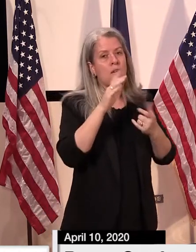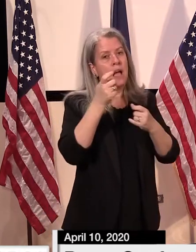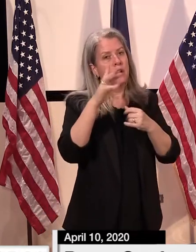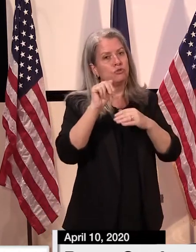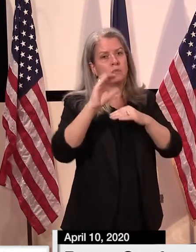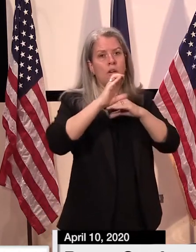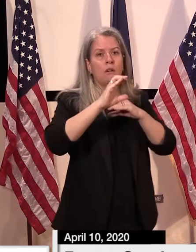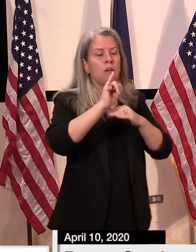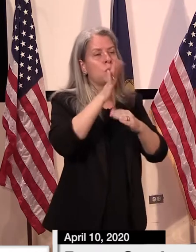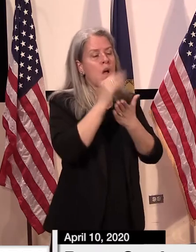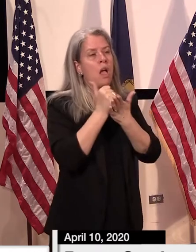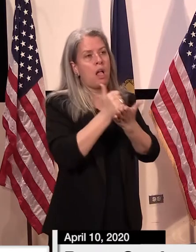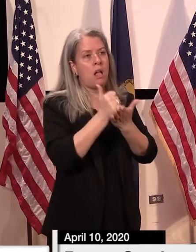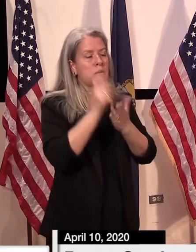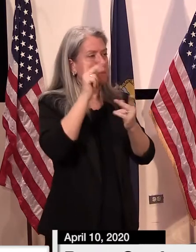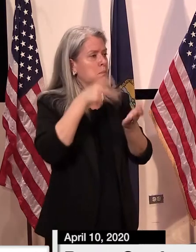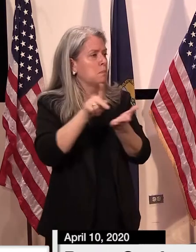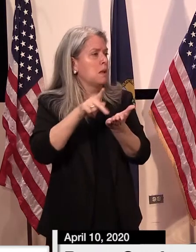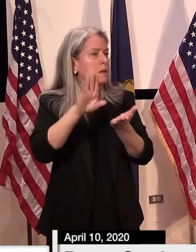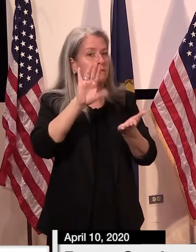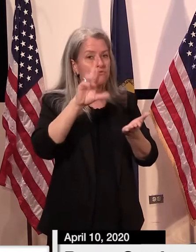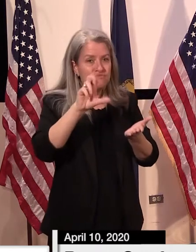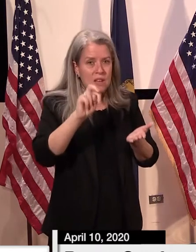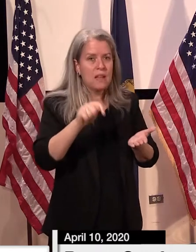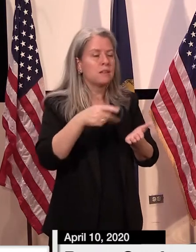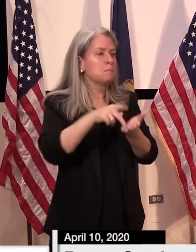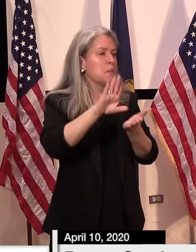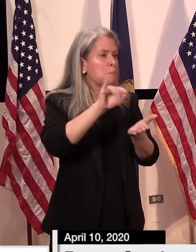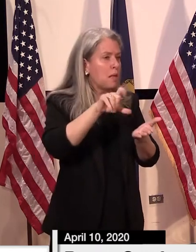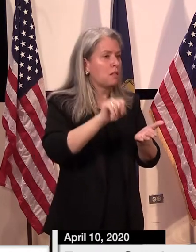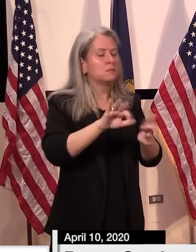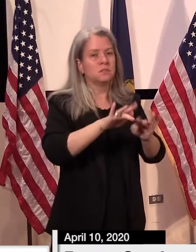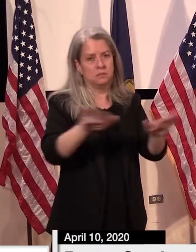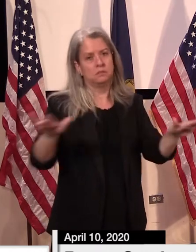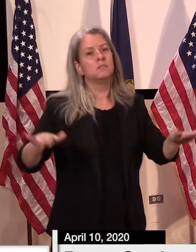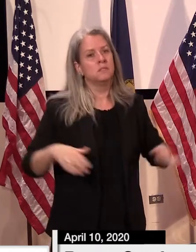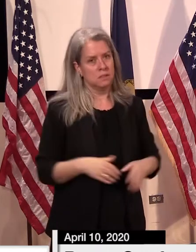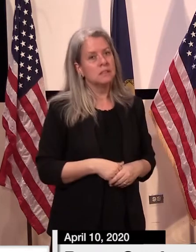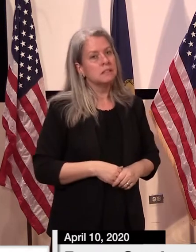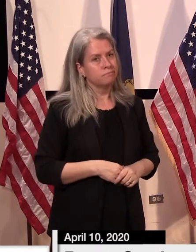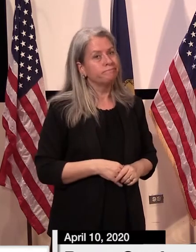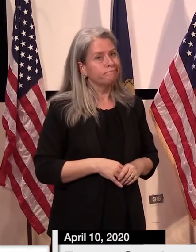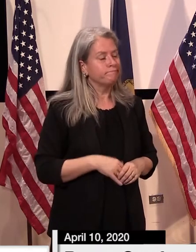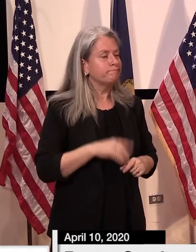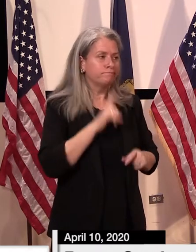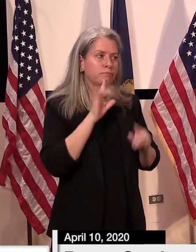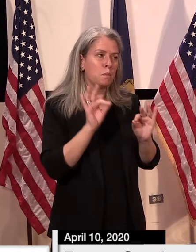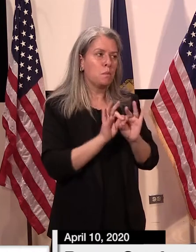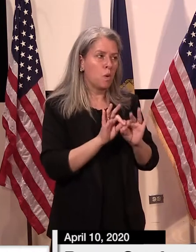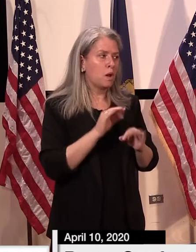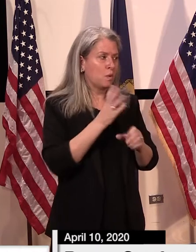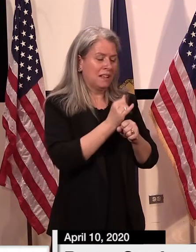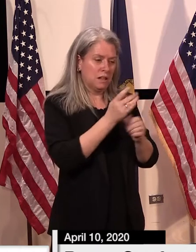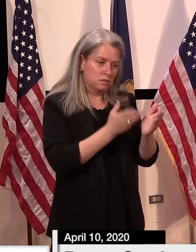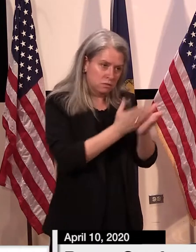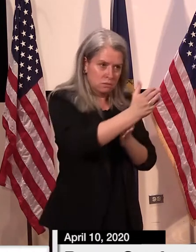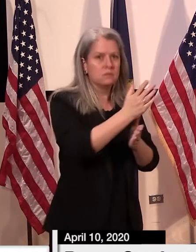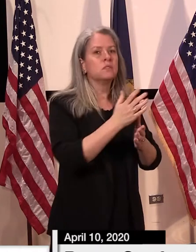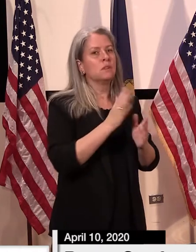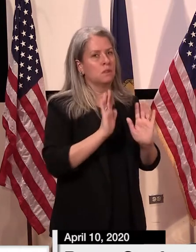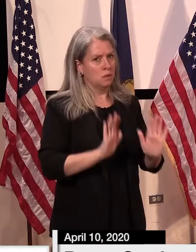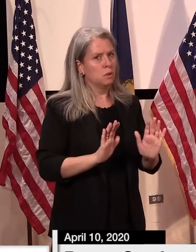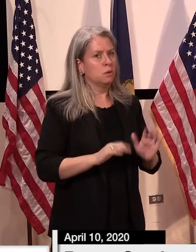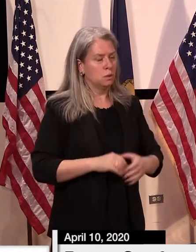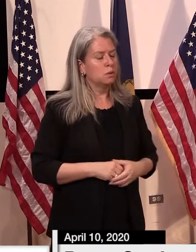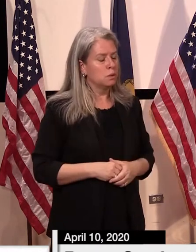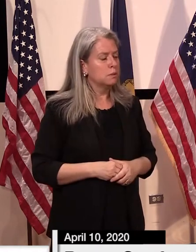ways in helping to pay the rent and to pay other bills, utility bills and otherwise.